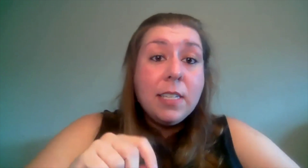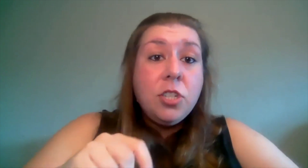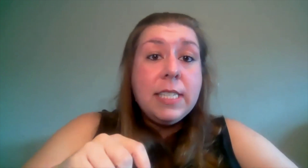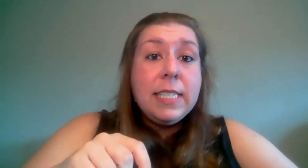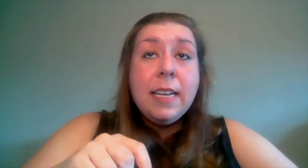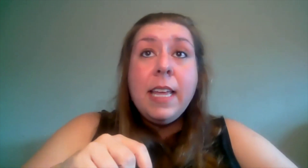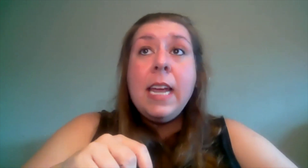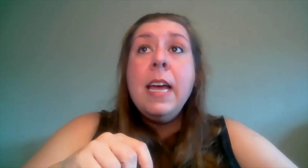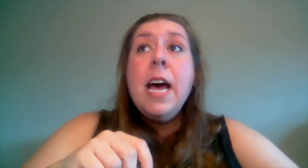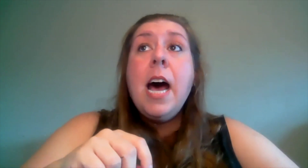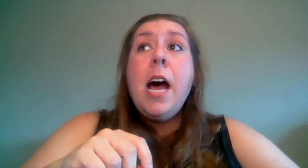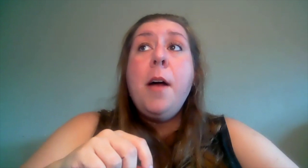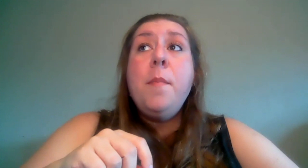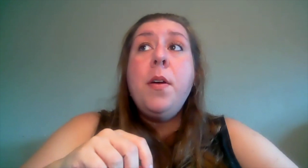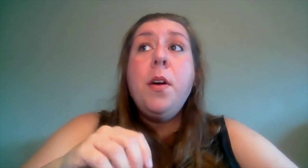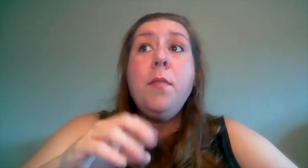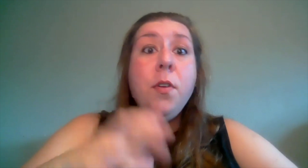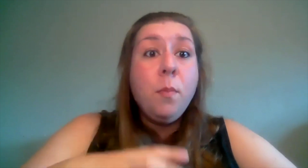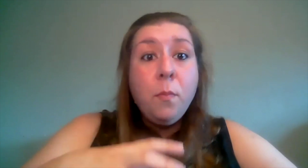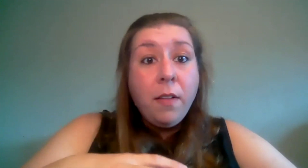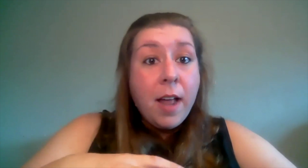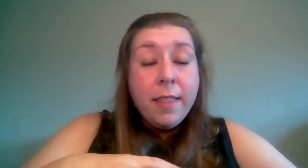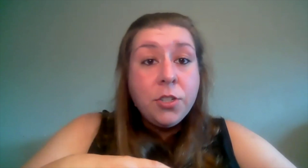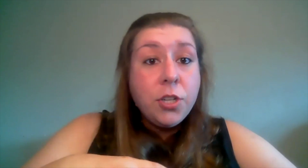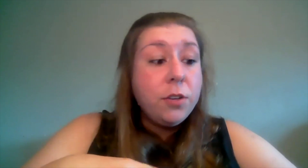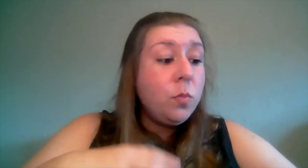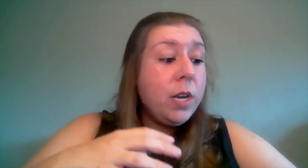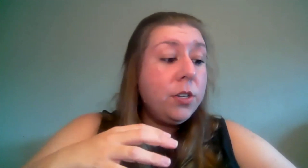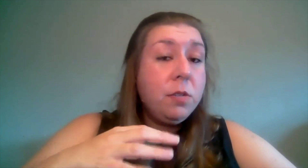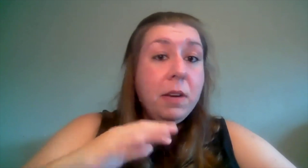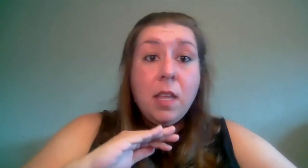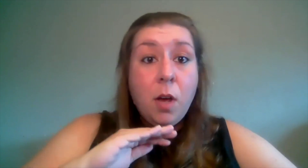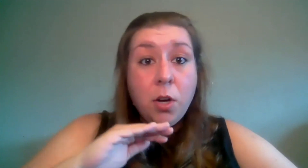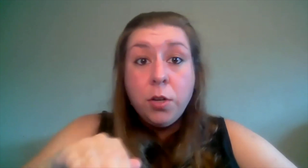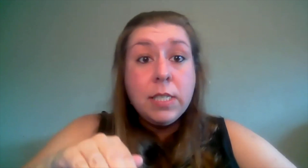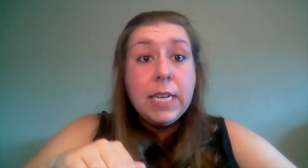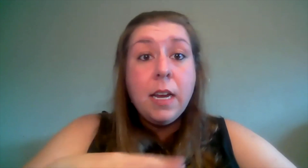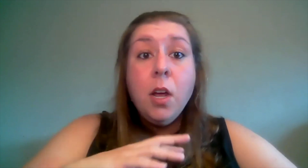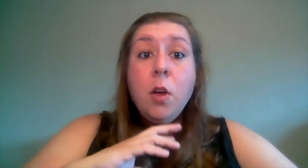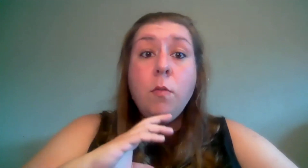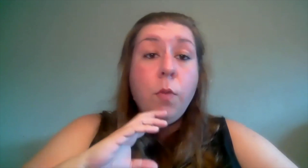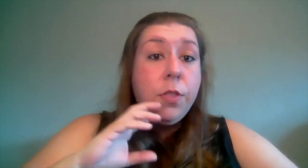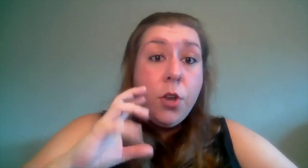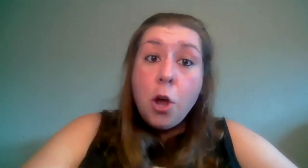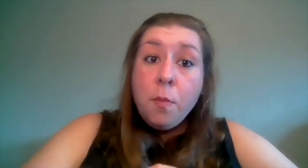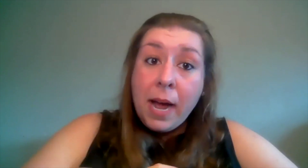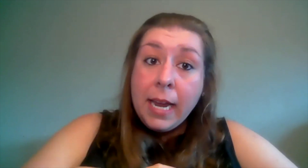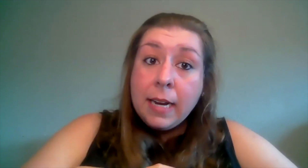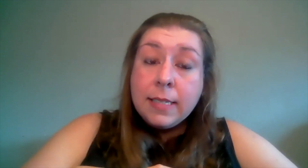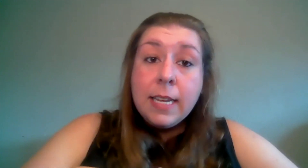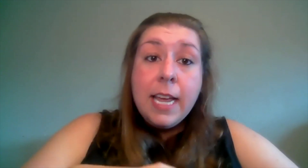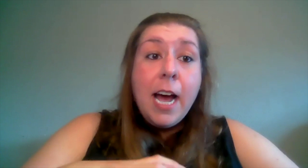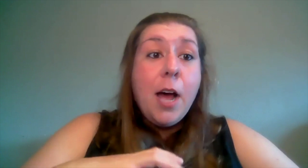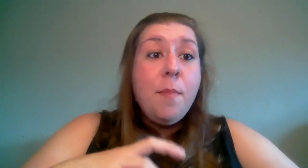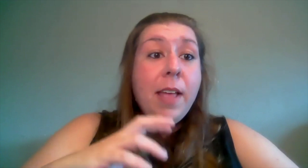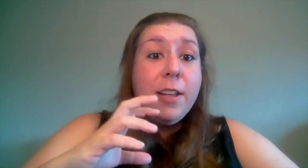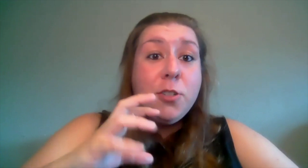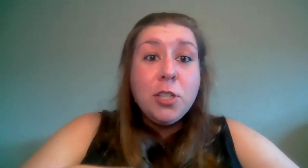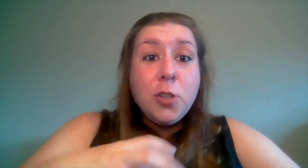logistically um for a lot of these shows we are doing them acoustic with no mics um and there's just